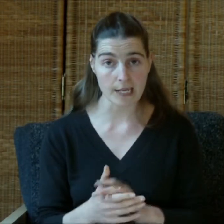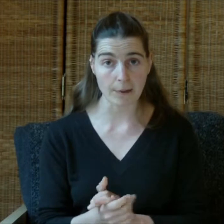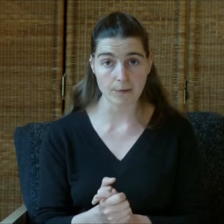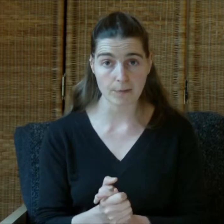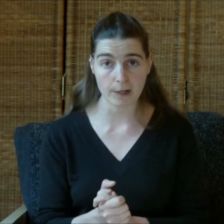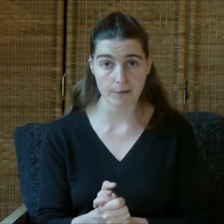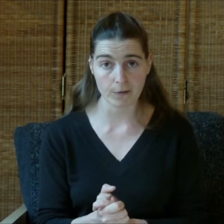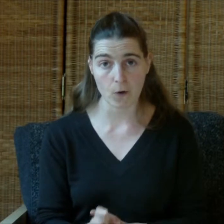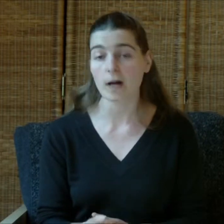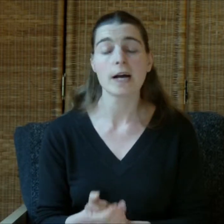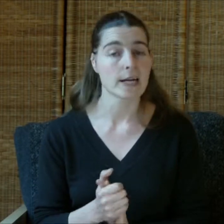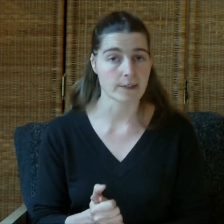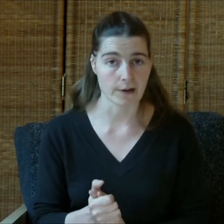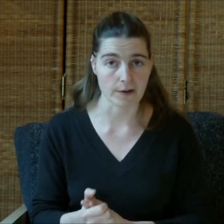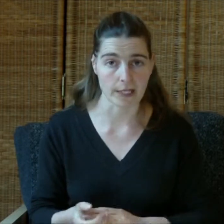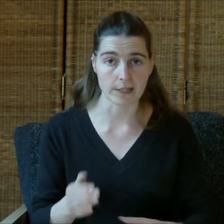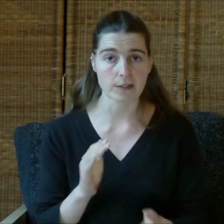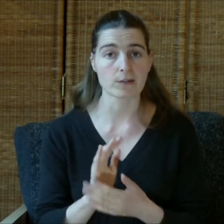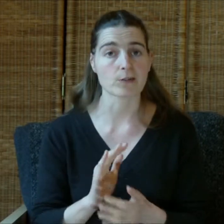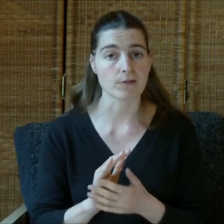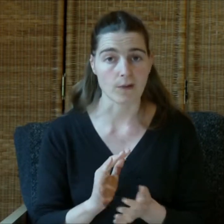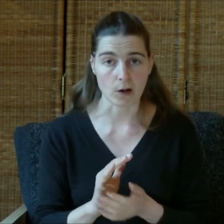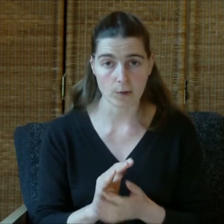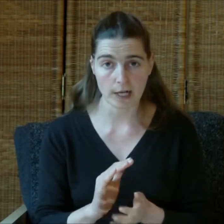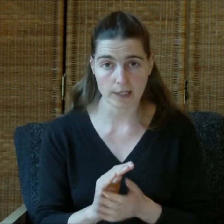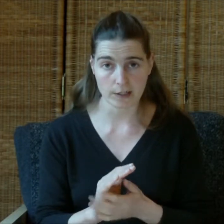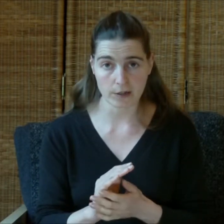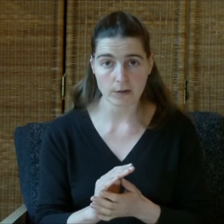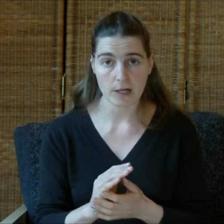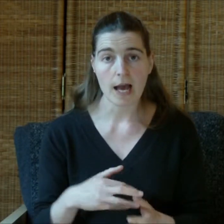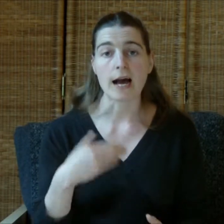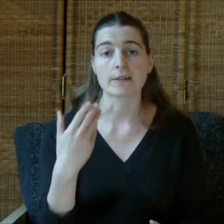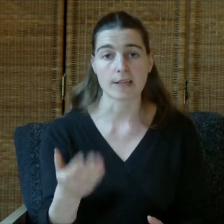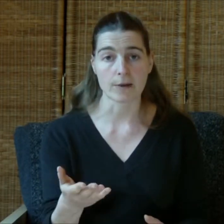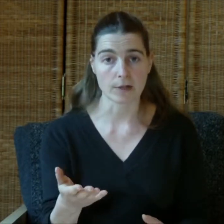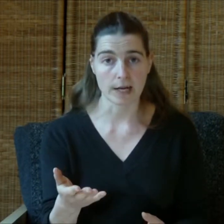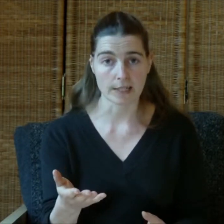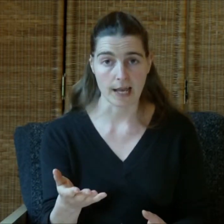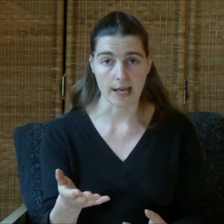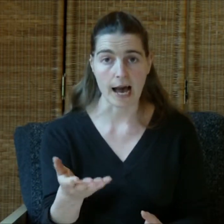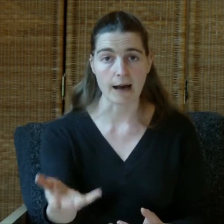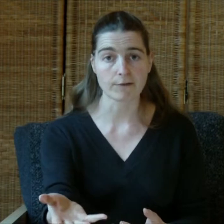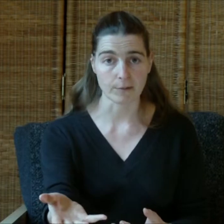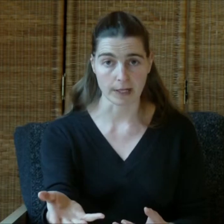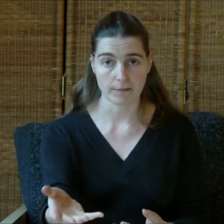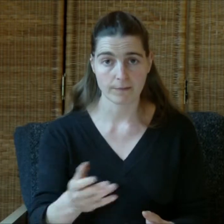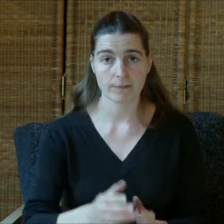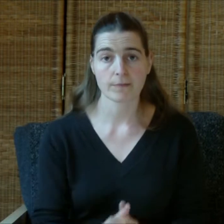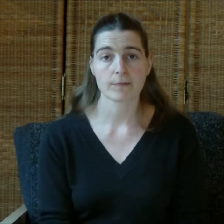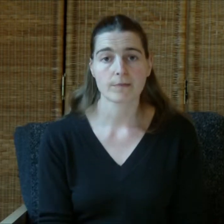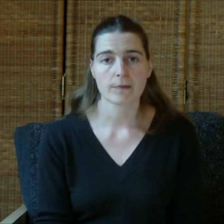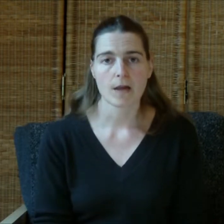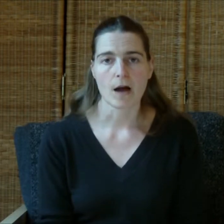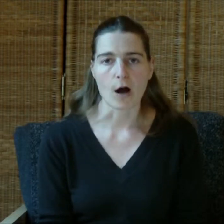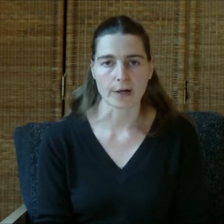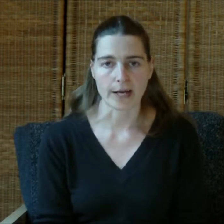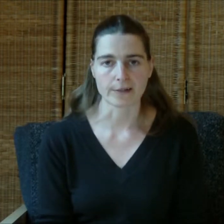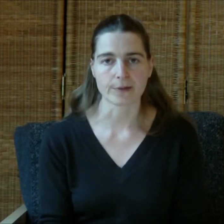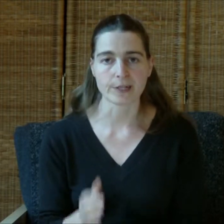tapped with me before, it's very easy. Just follow what I do and say what I say after me. Okay, so we're going to